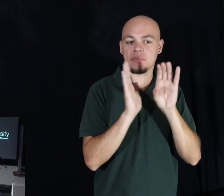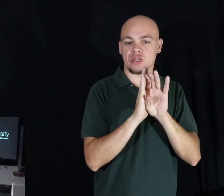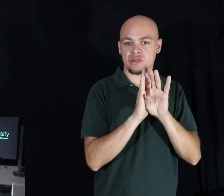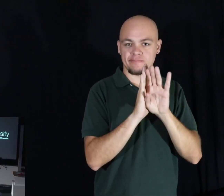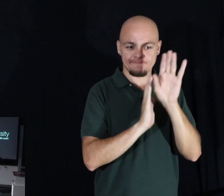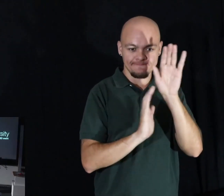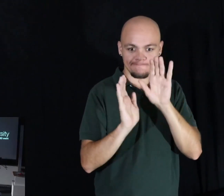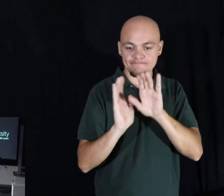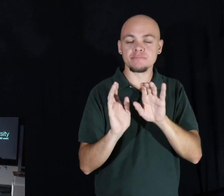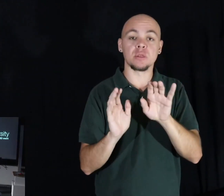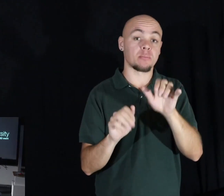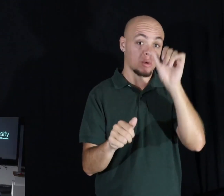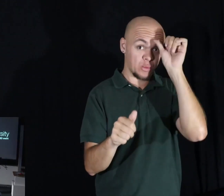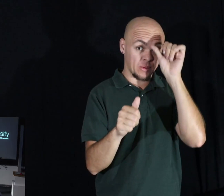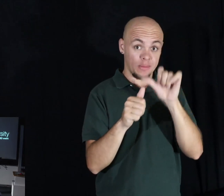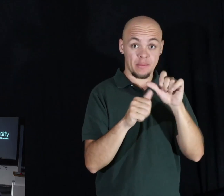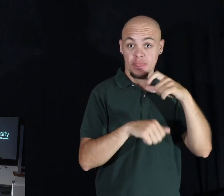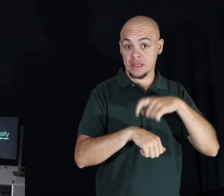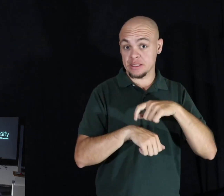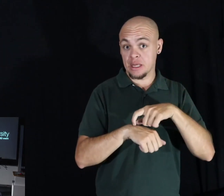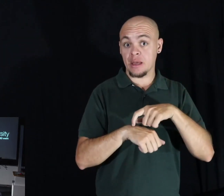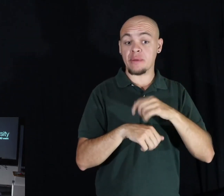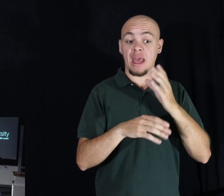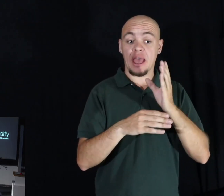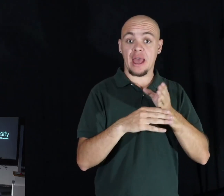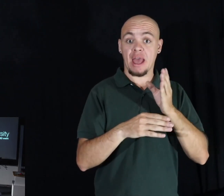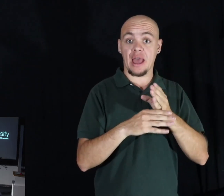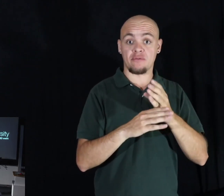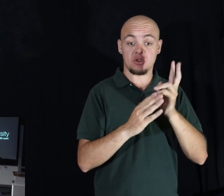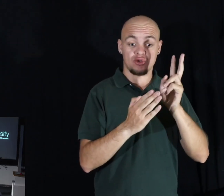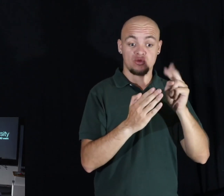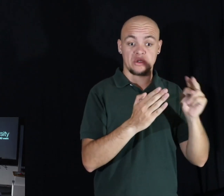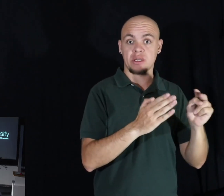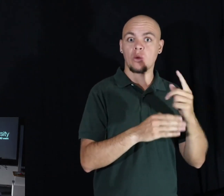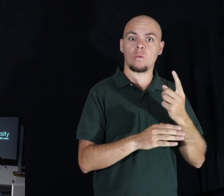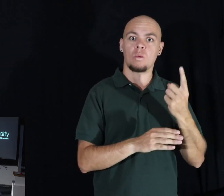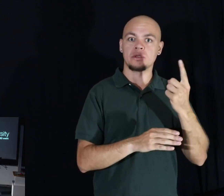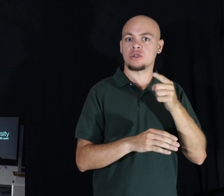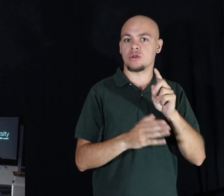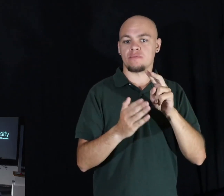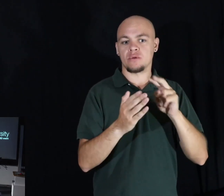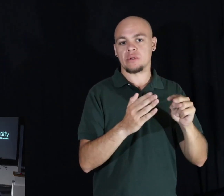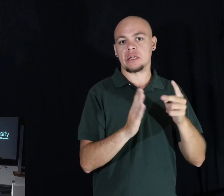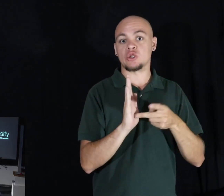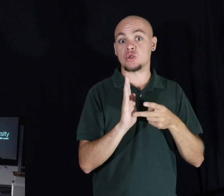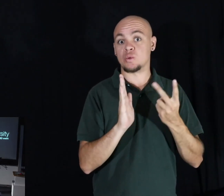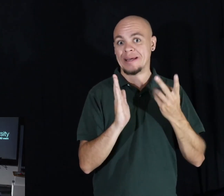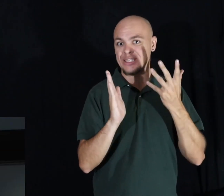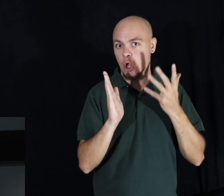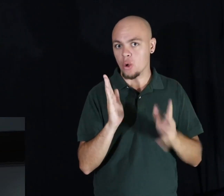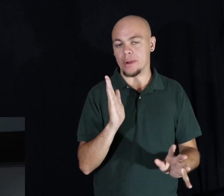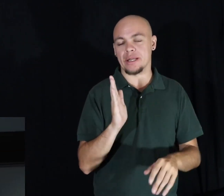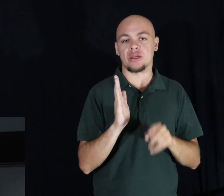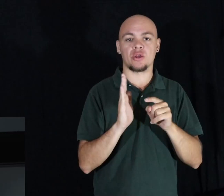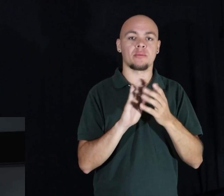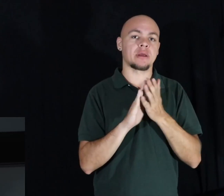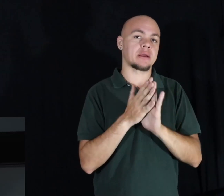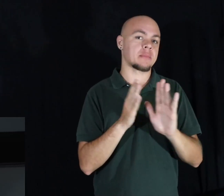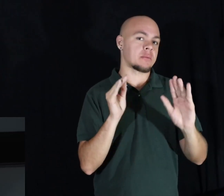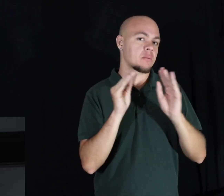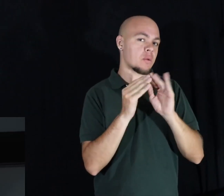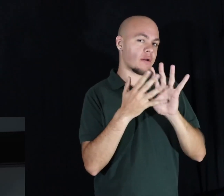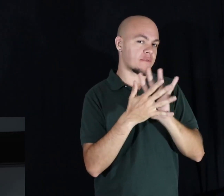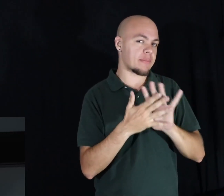Now remember, the time it's taken an average reader to read this once, you would have already gone through this twice. You're becoming familiar